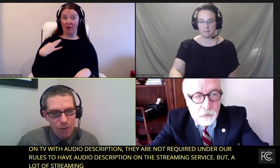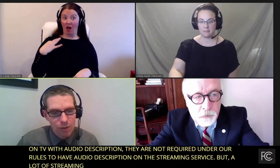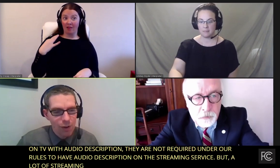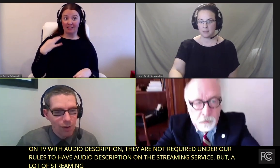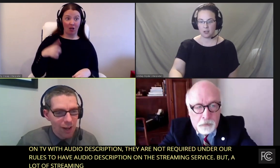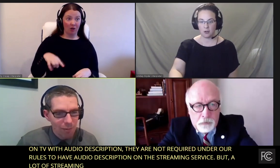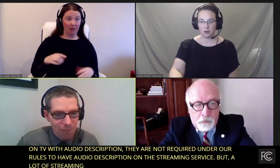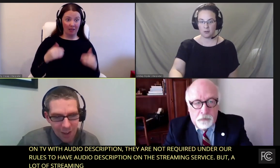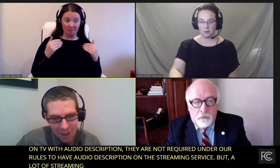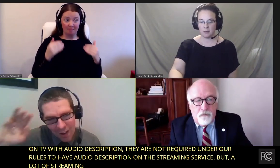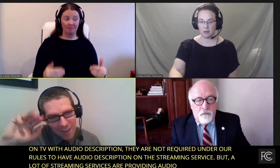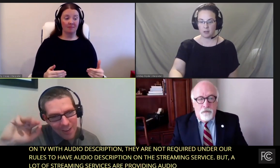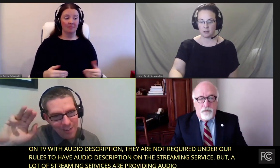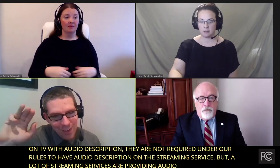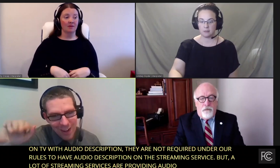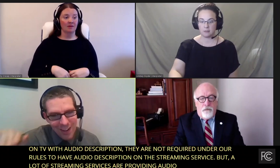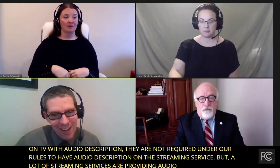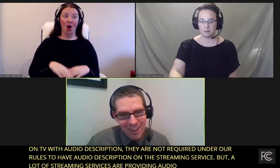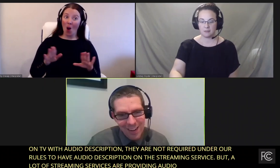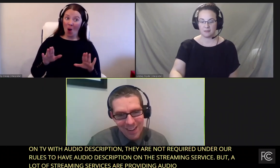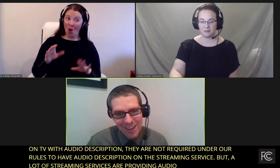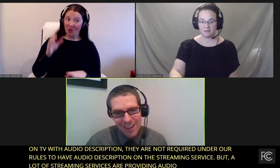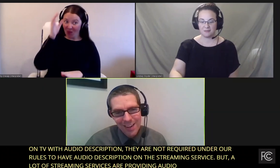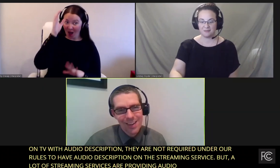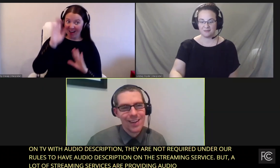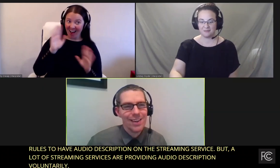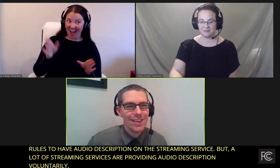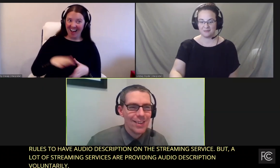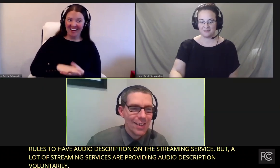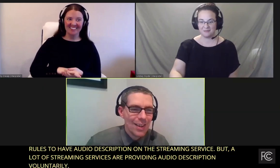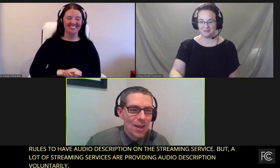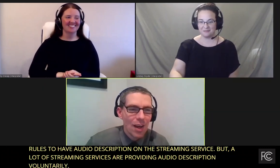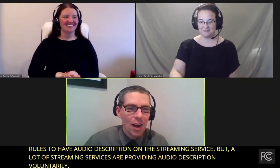So, oh, that's Claude. Hi, Claude.